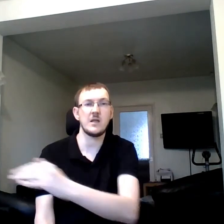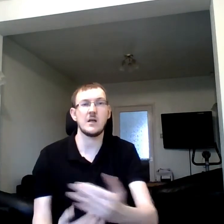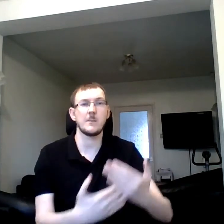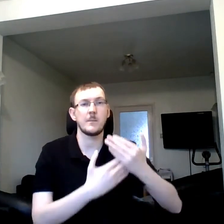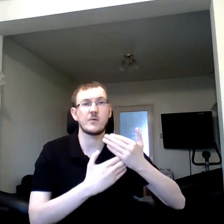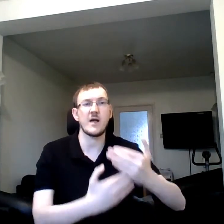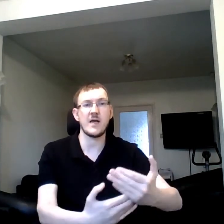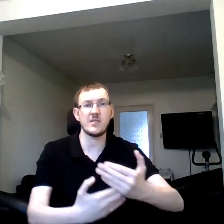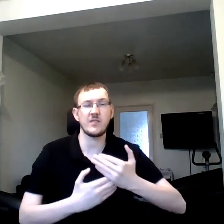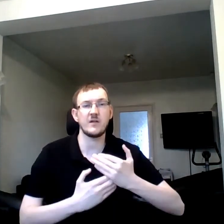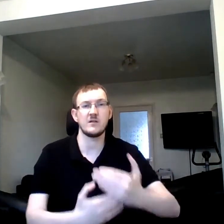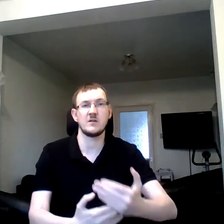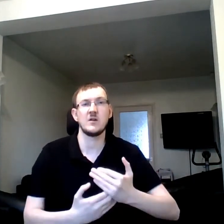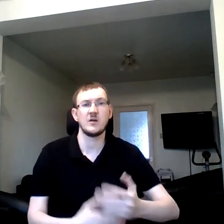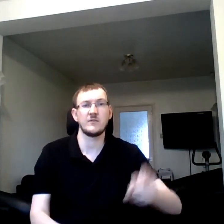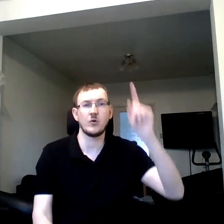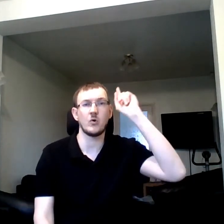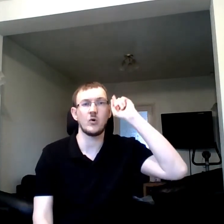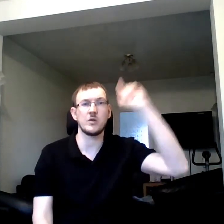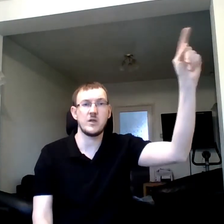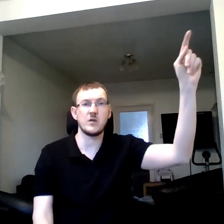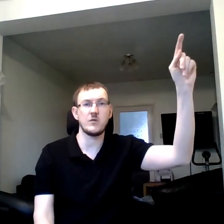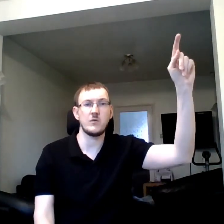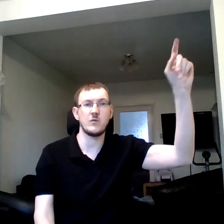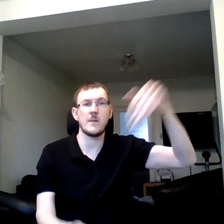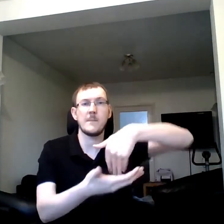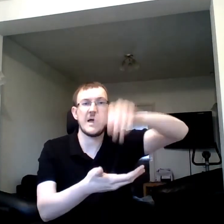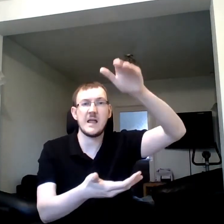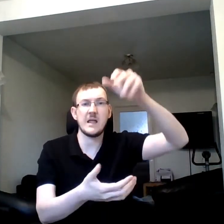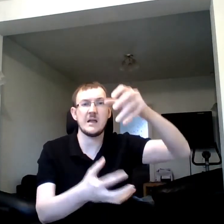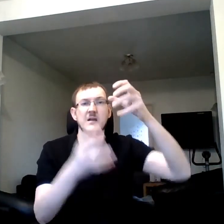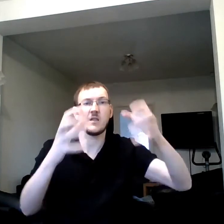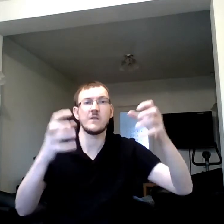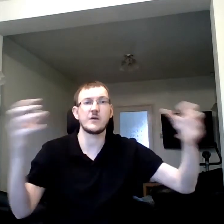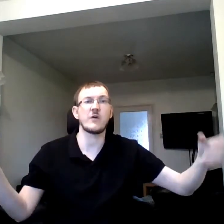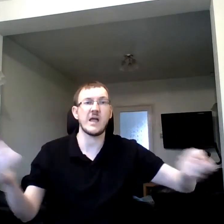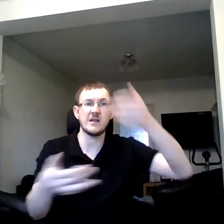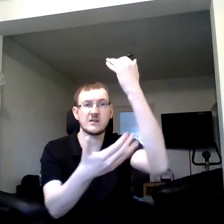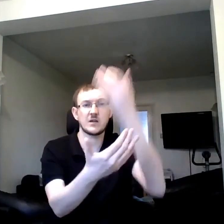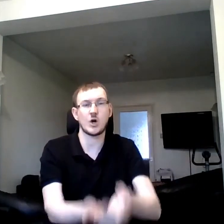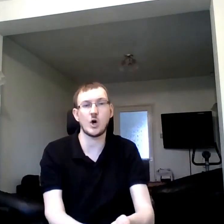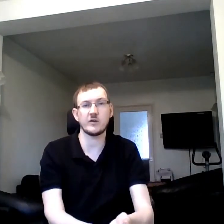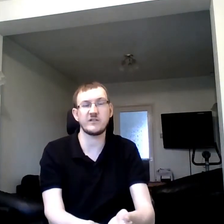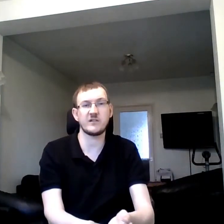breath for you paid the great cost.